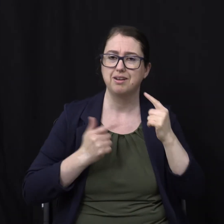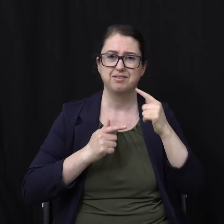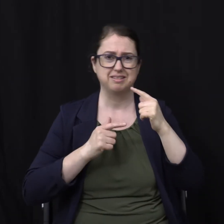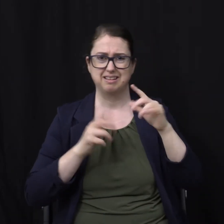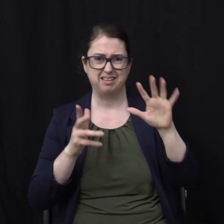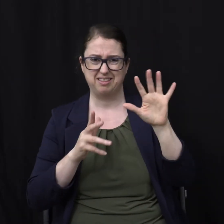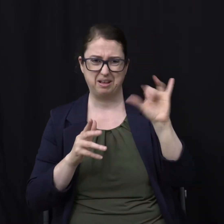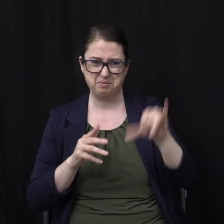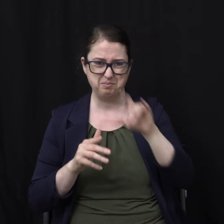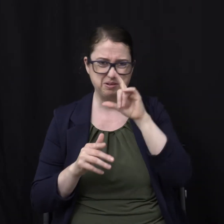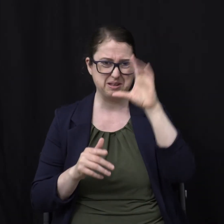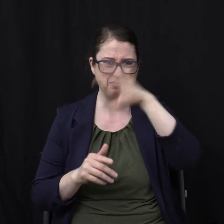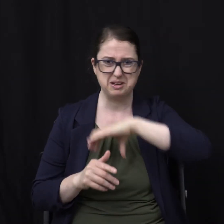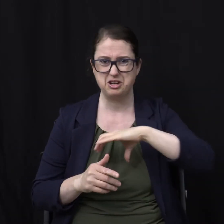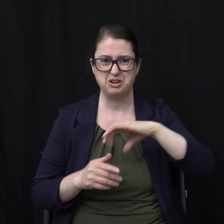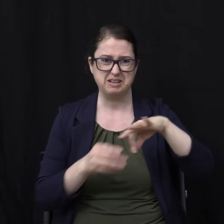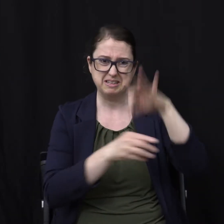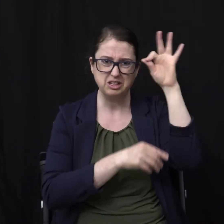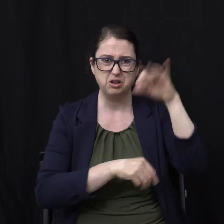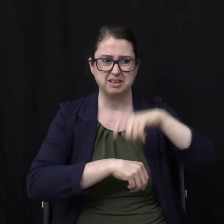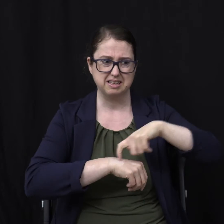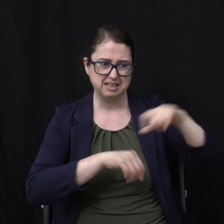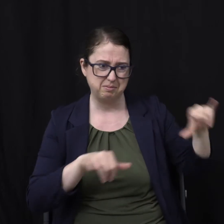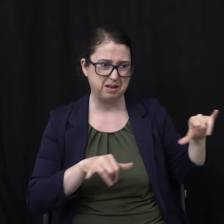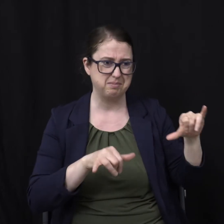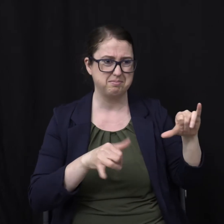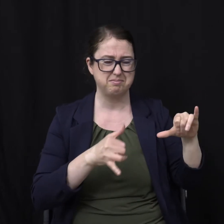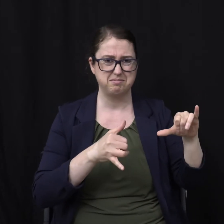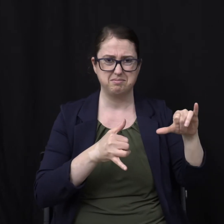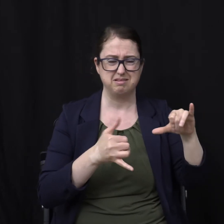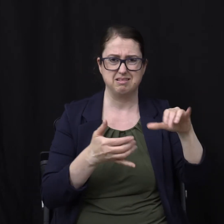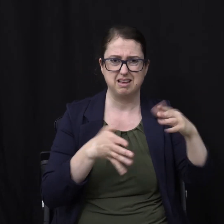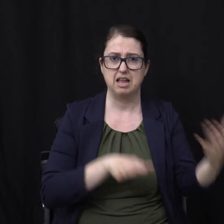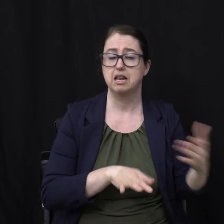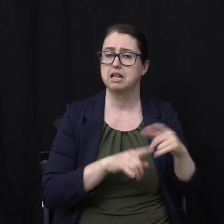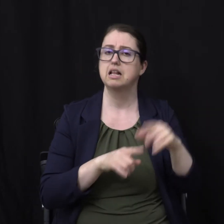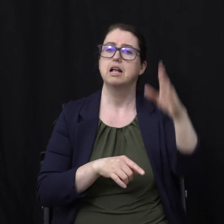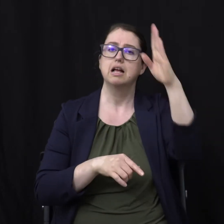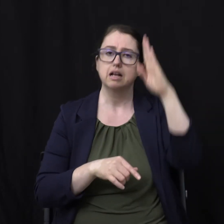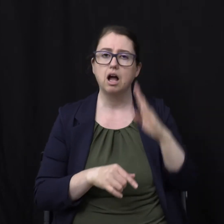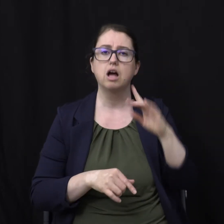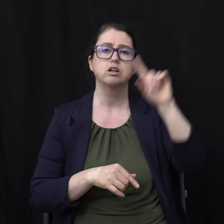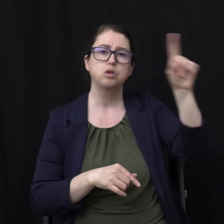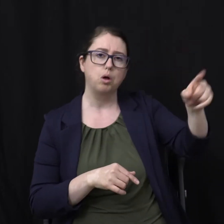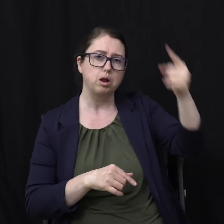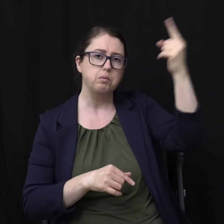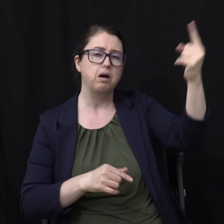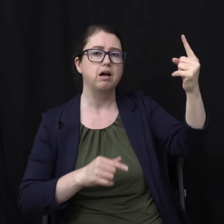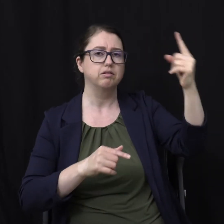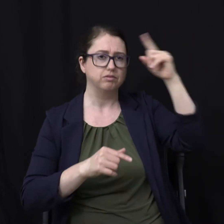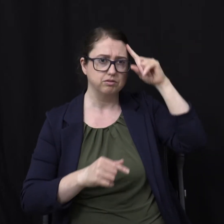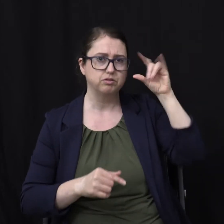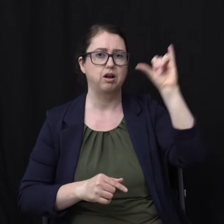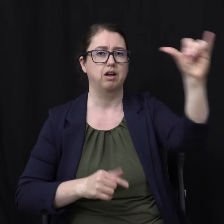scenario Of immortal souls Being tormented while dead So God alone is immortal We studied last night We are to seek